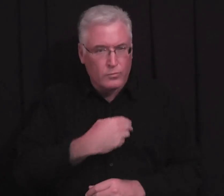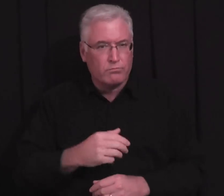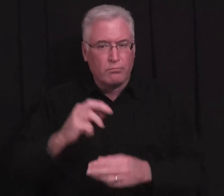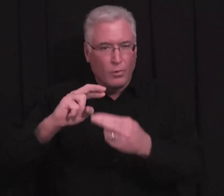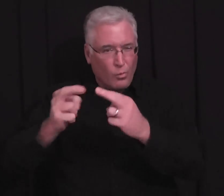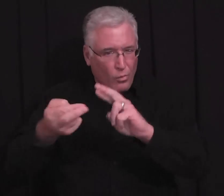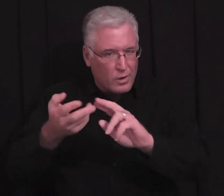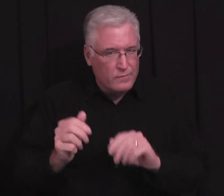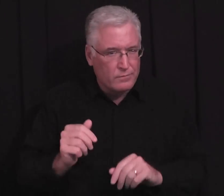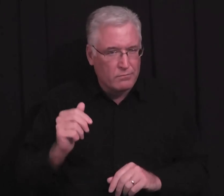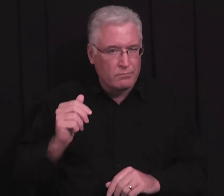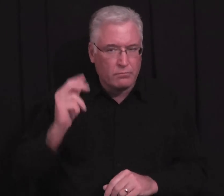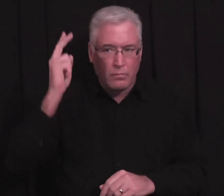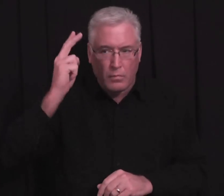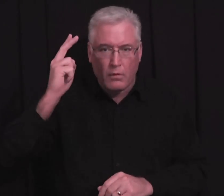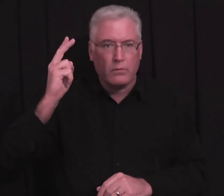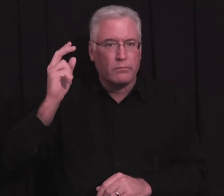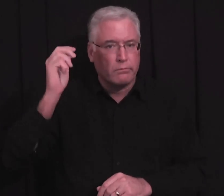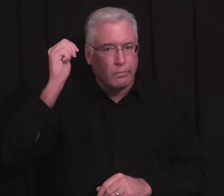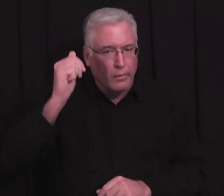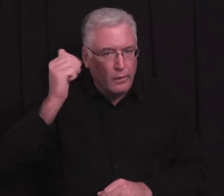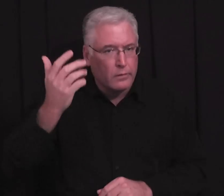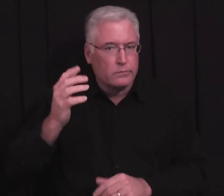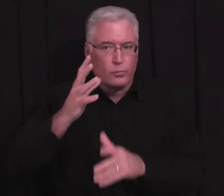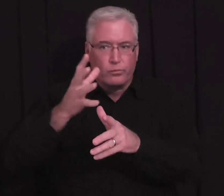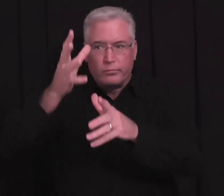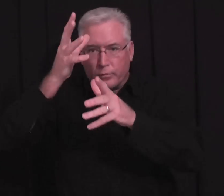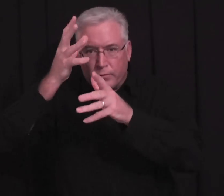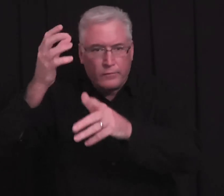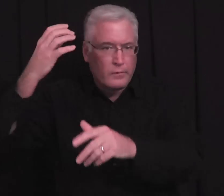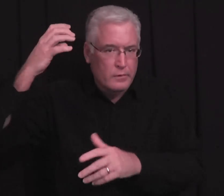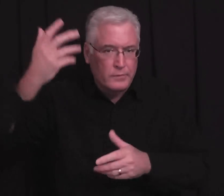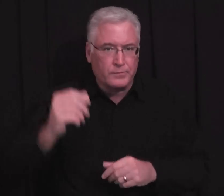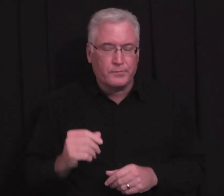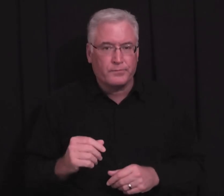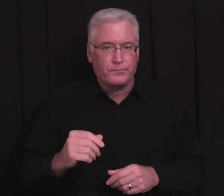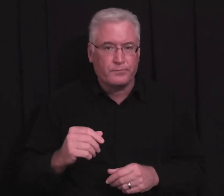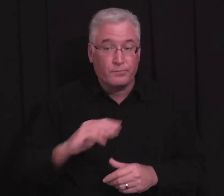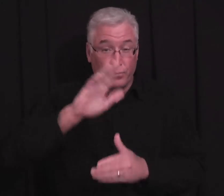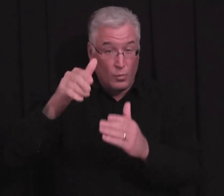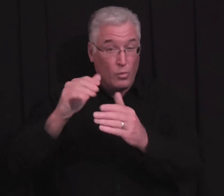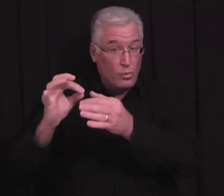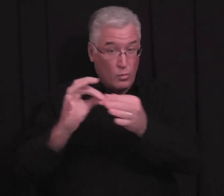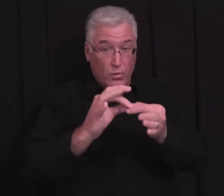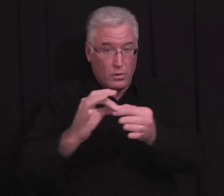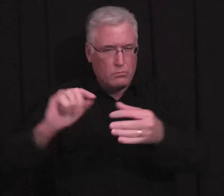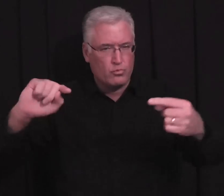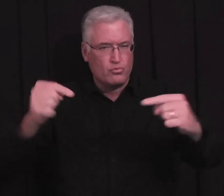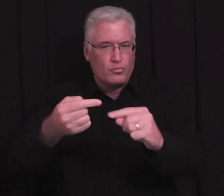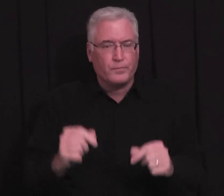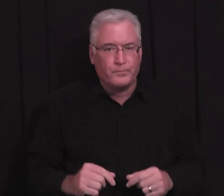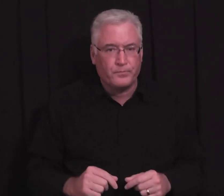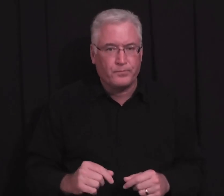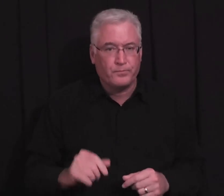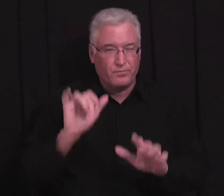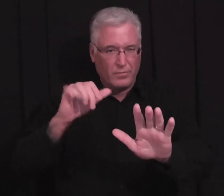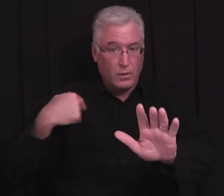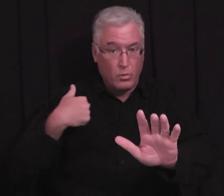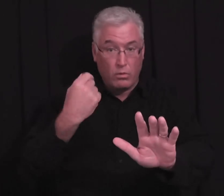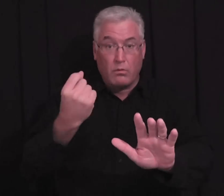family members and relatives, like your uncles and your aunts, your grandparents, your cousins. You know, all relationships get